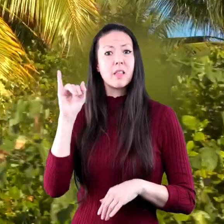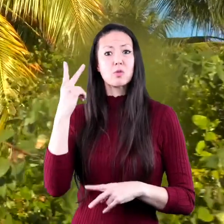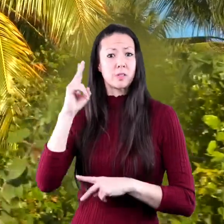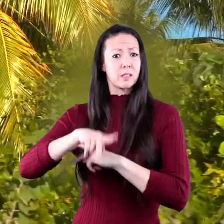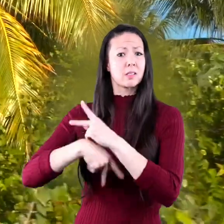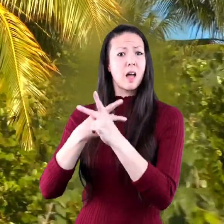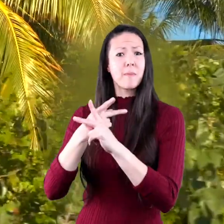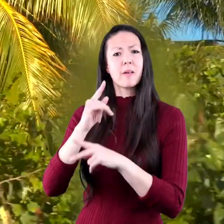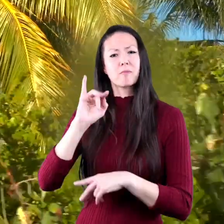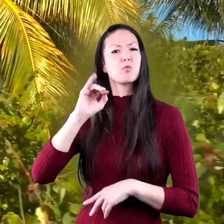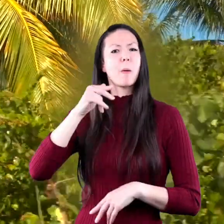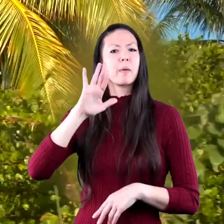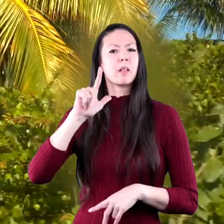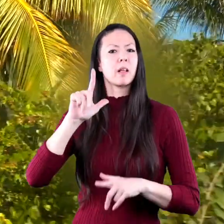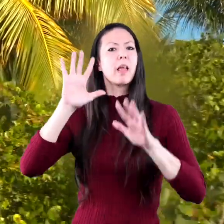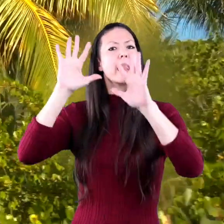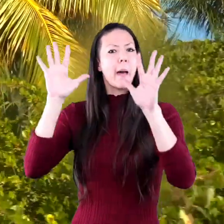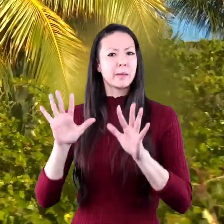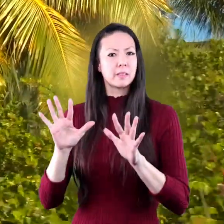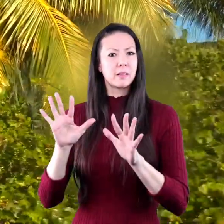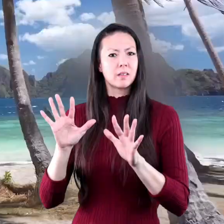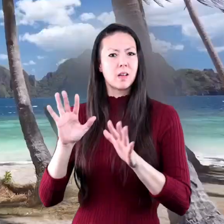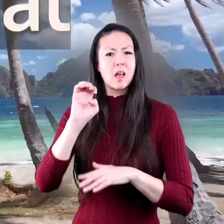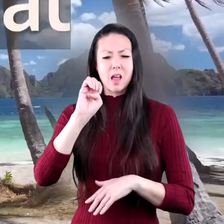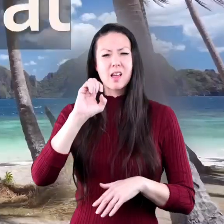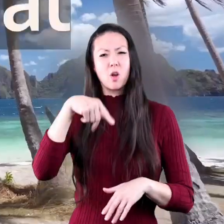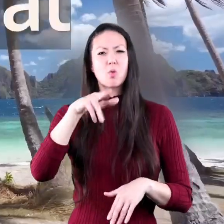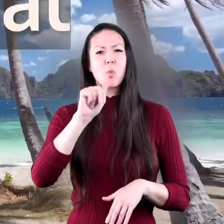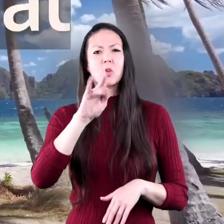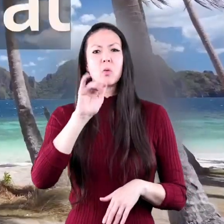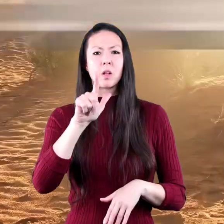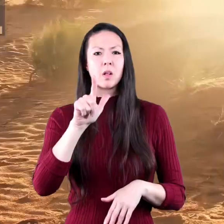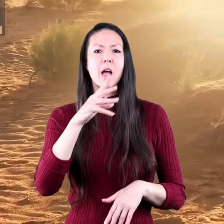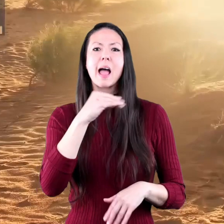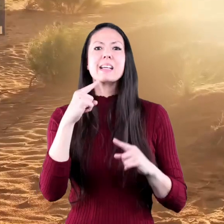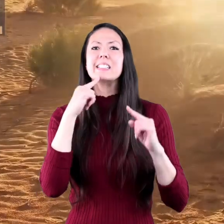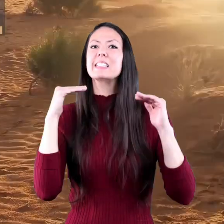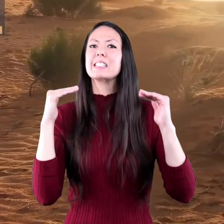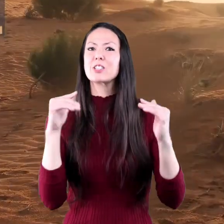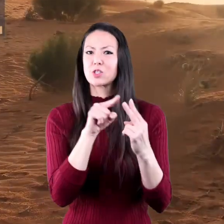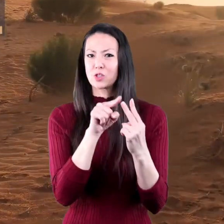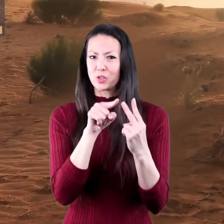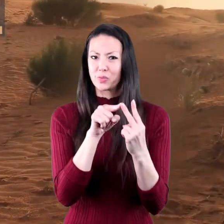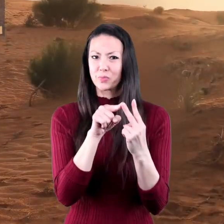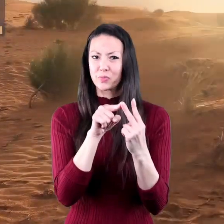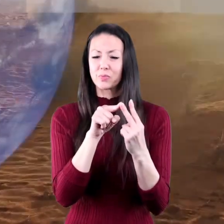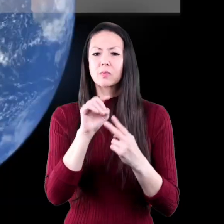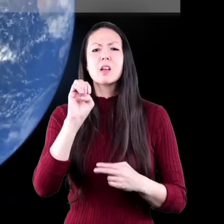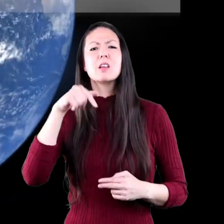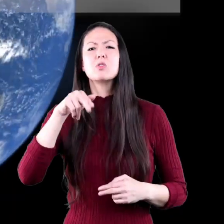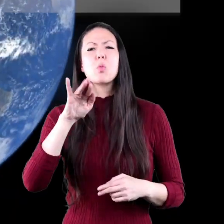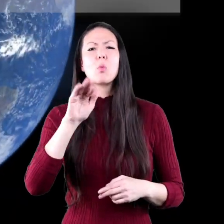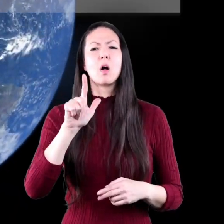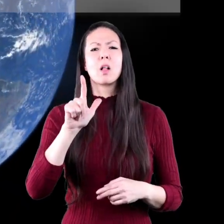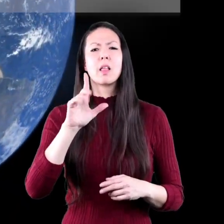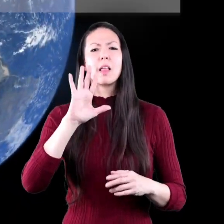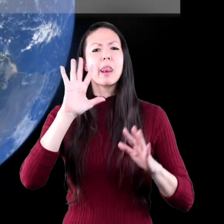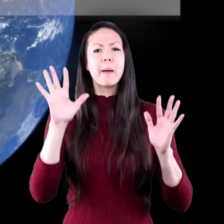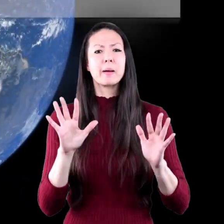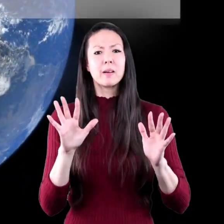types of tropical climates, equatorial and desert. Equatorial climates run along